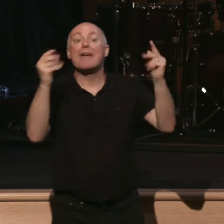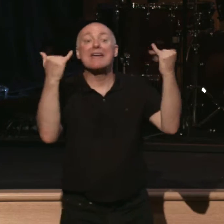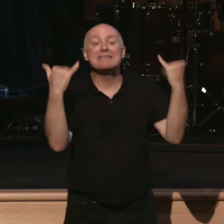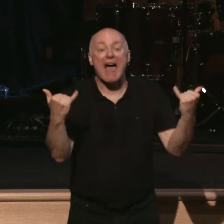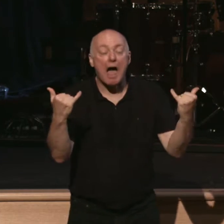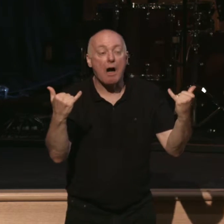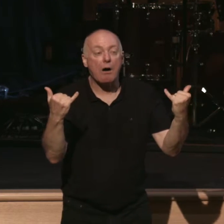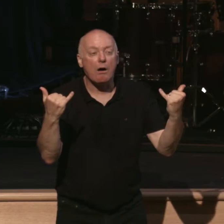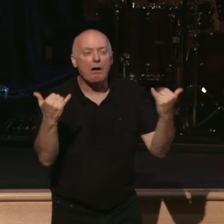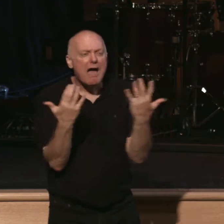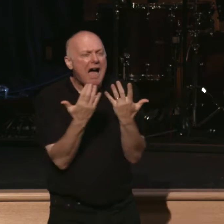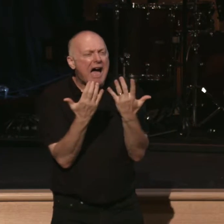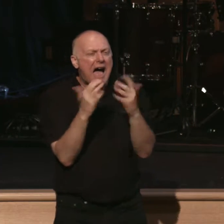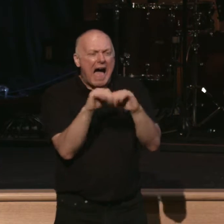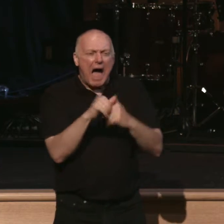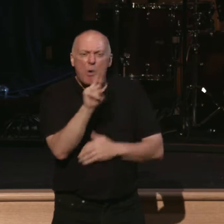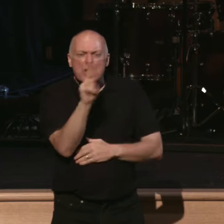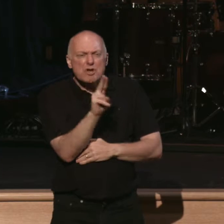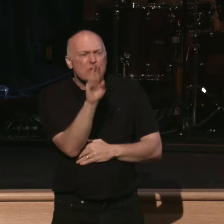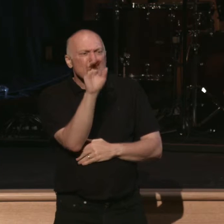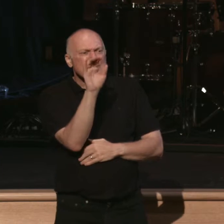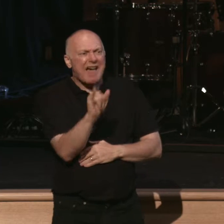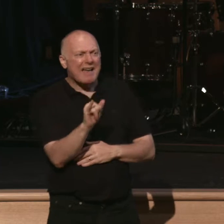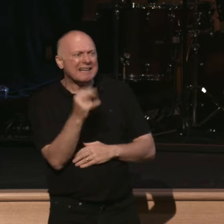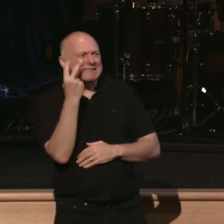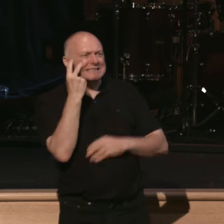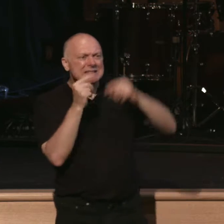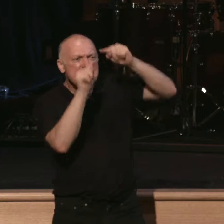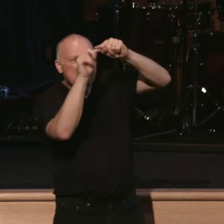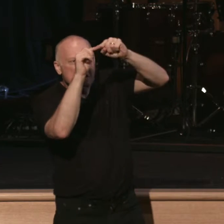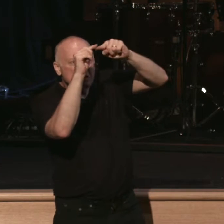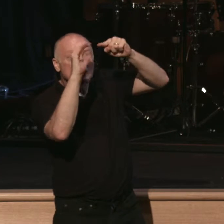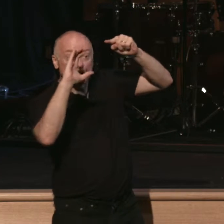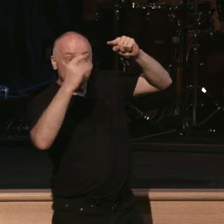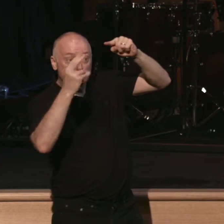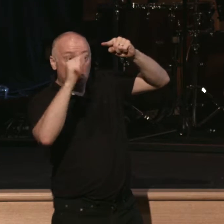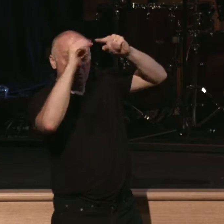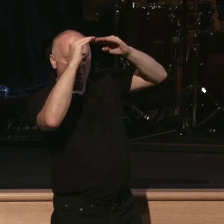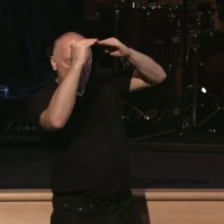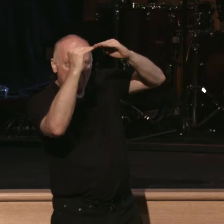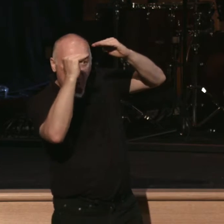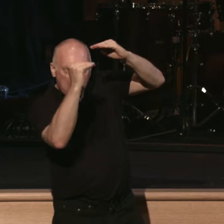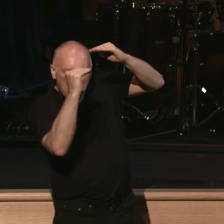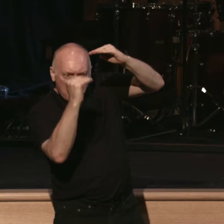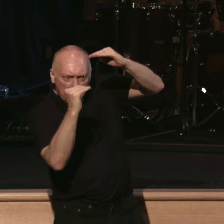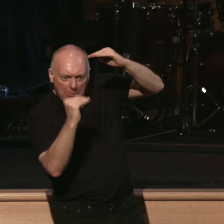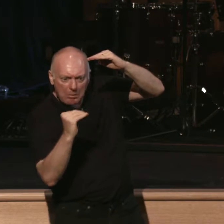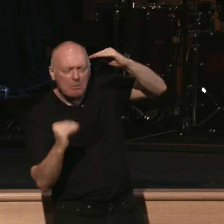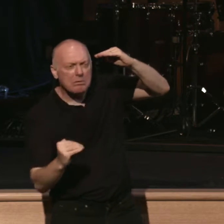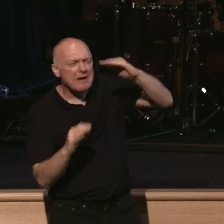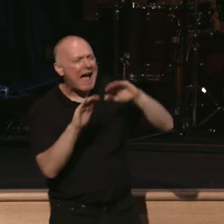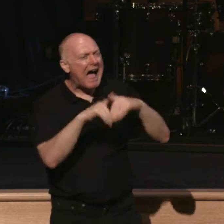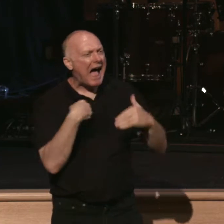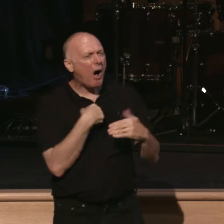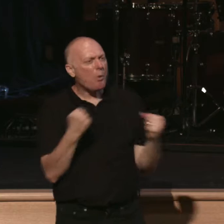at how we can use this descent into a depression chart in our lives to fight unbelief.